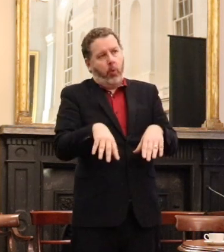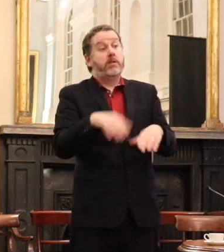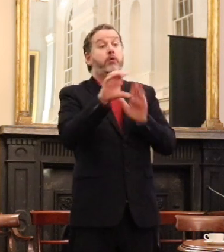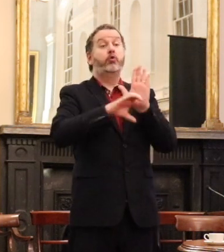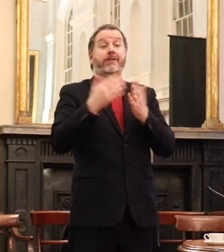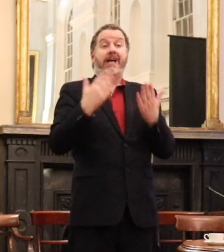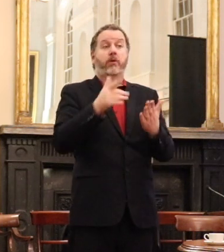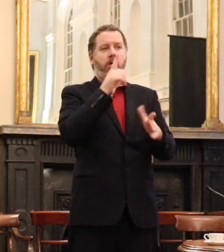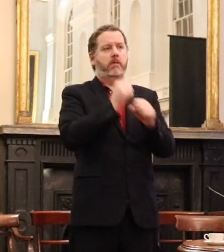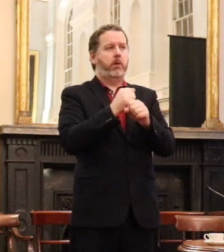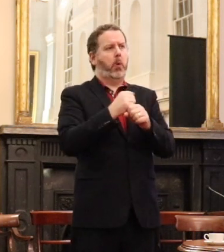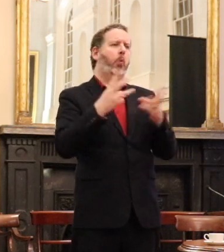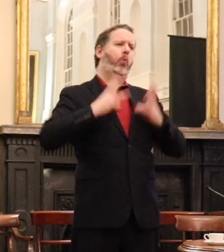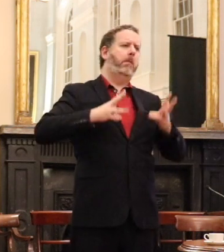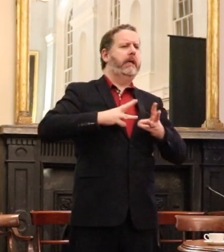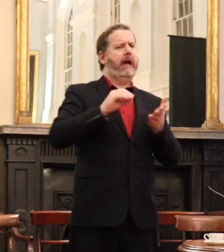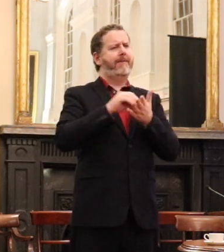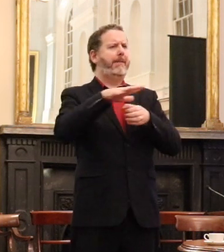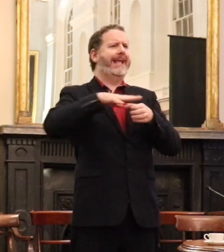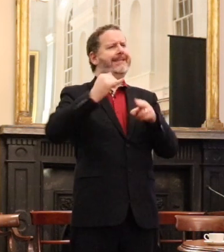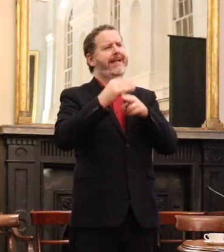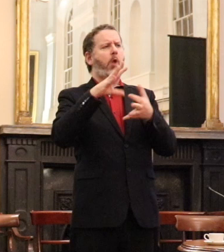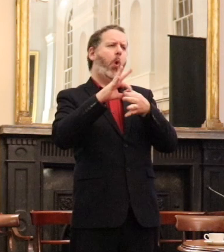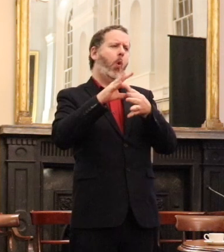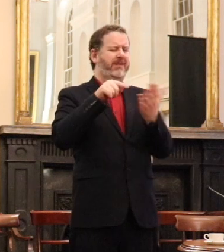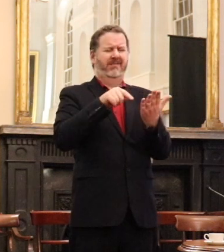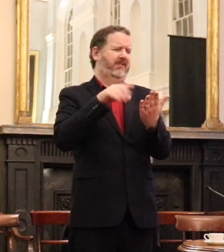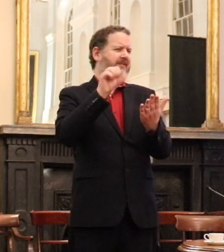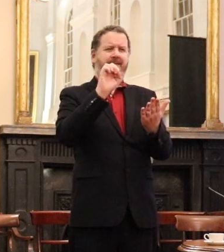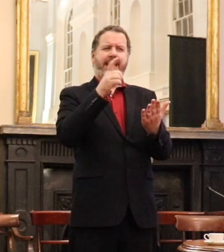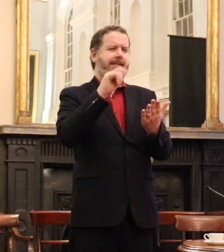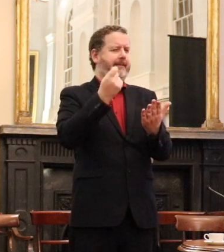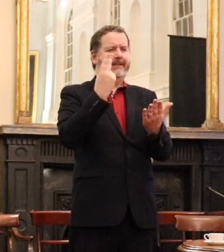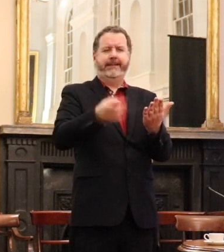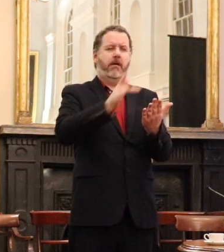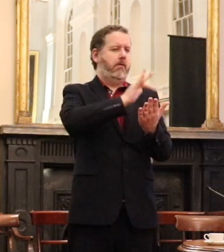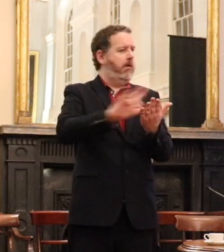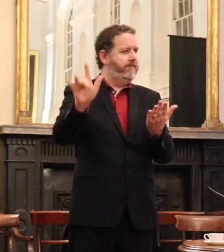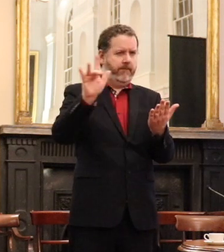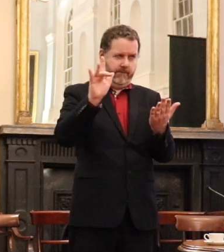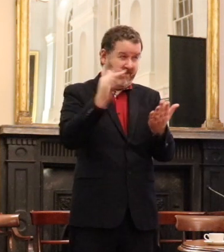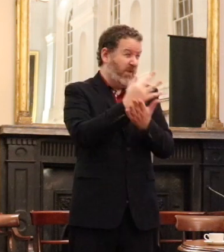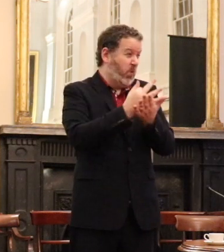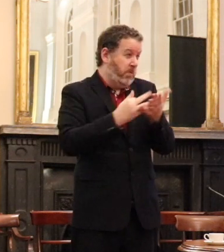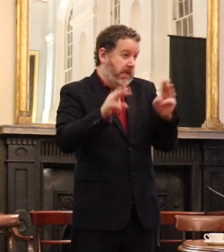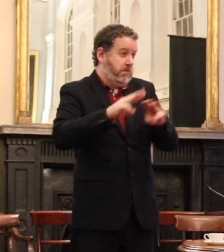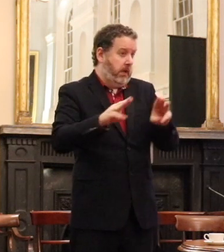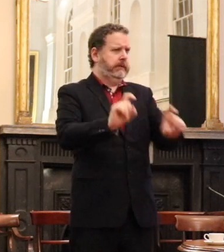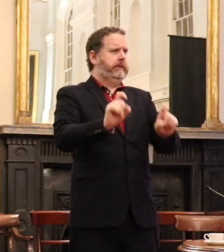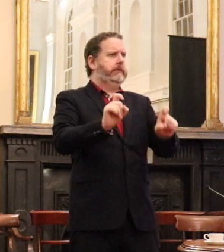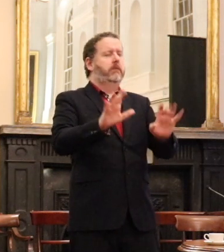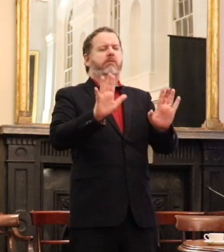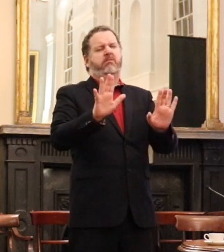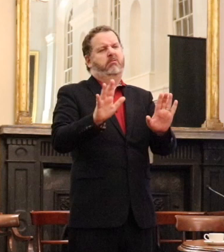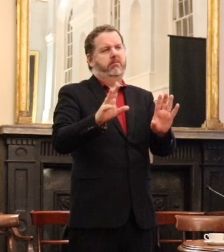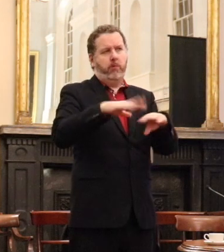as a whole has to be expunged from the constitution and that's something that very few would want to attain